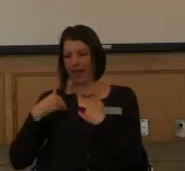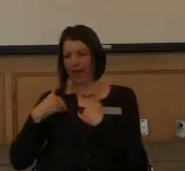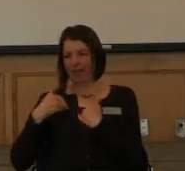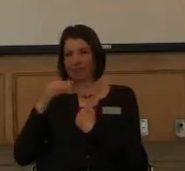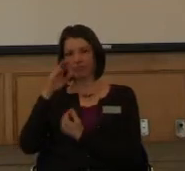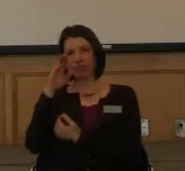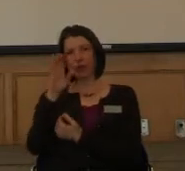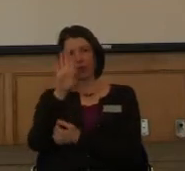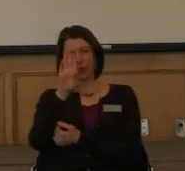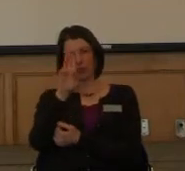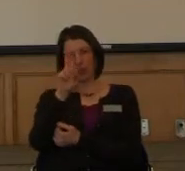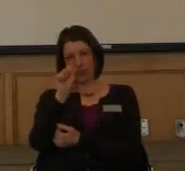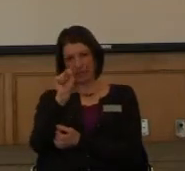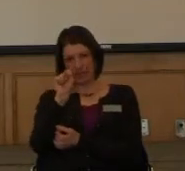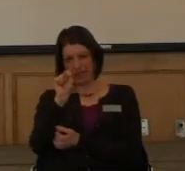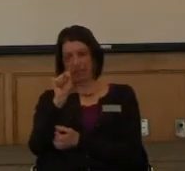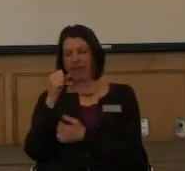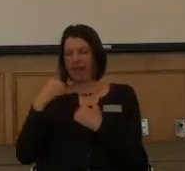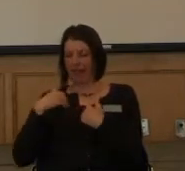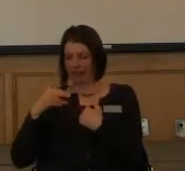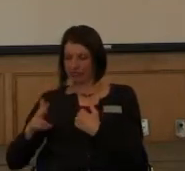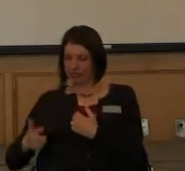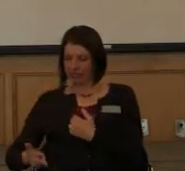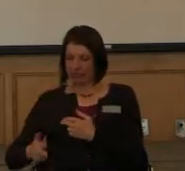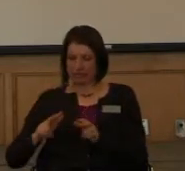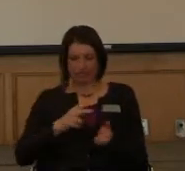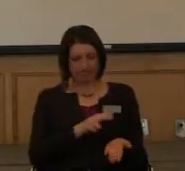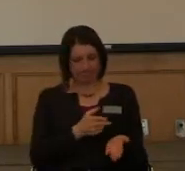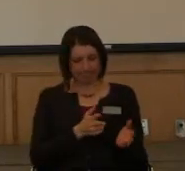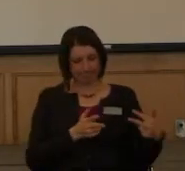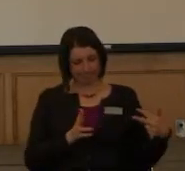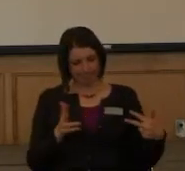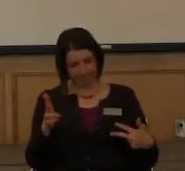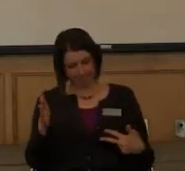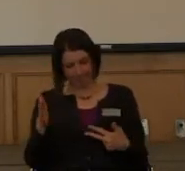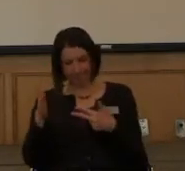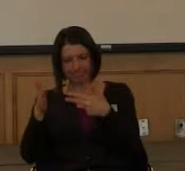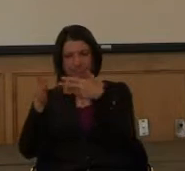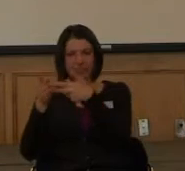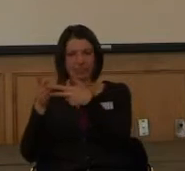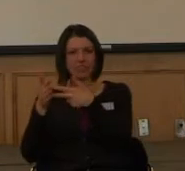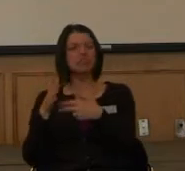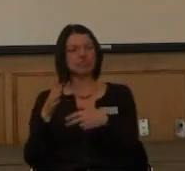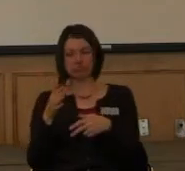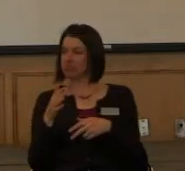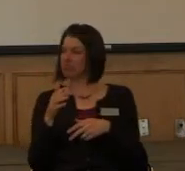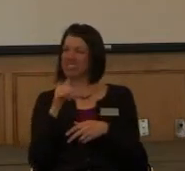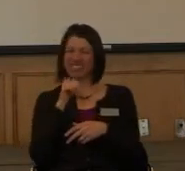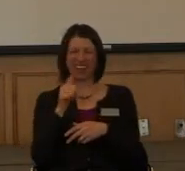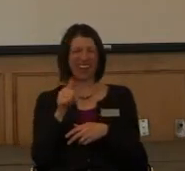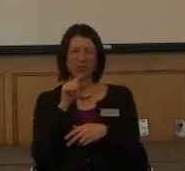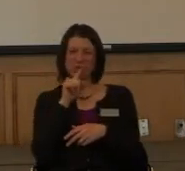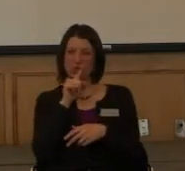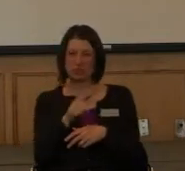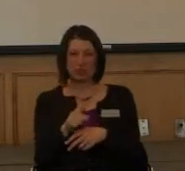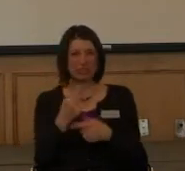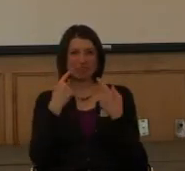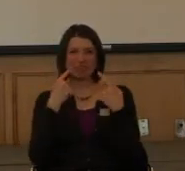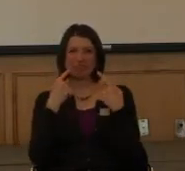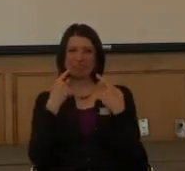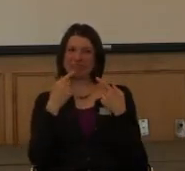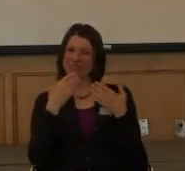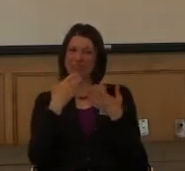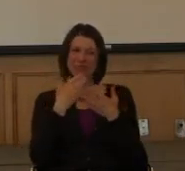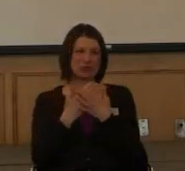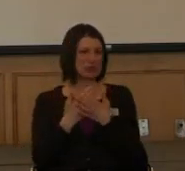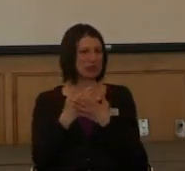but they weren't exactly in great shape. Some of them would literally, I literally at one time took the